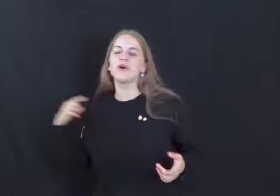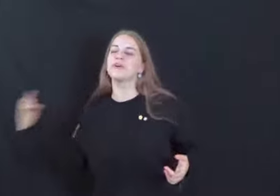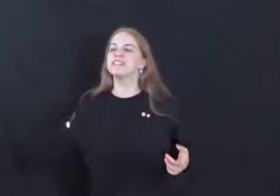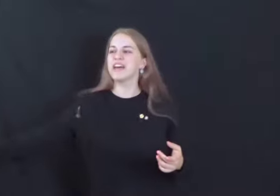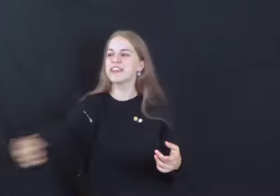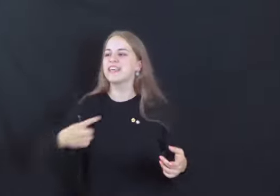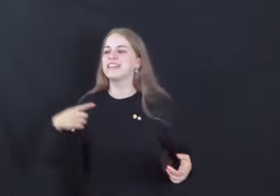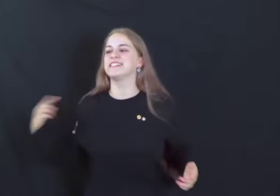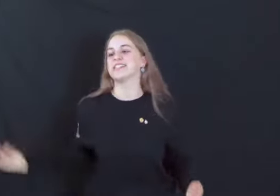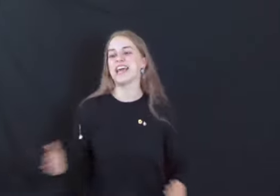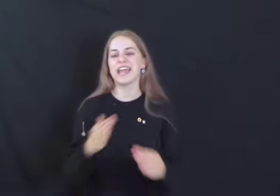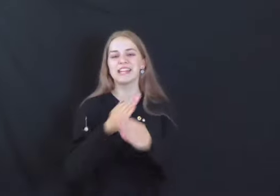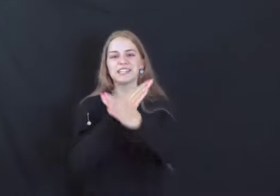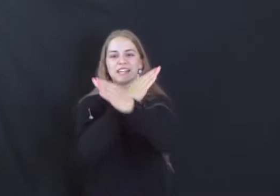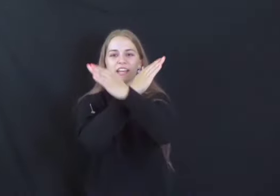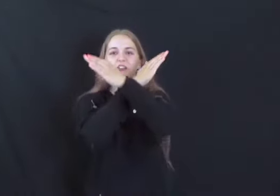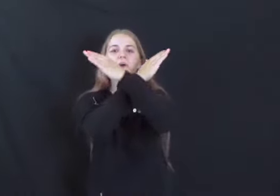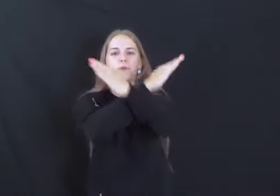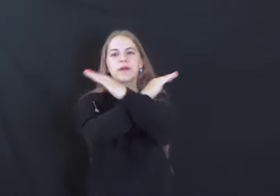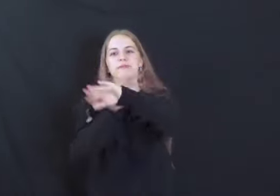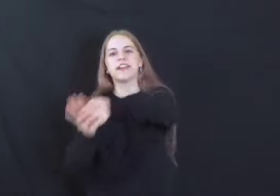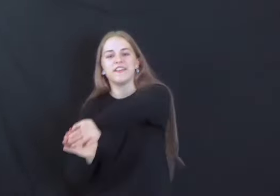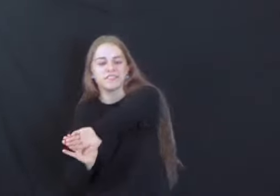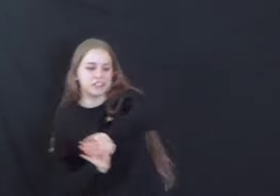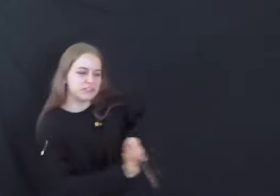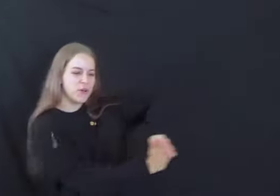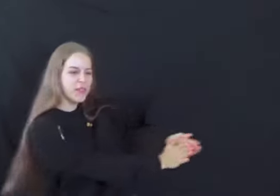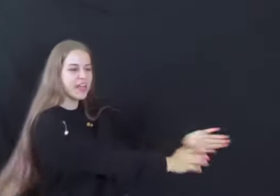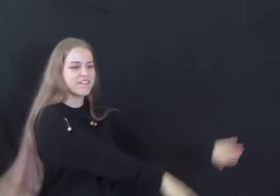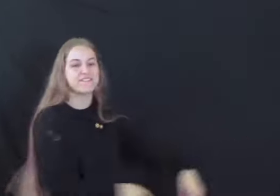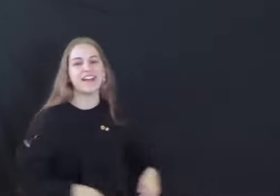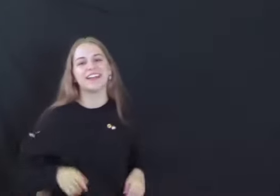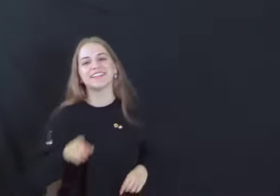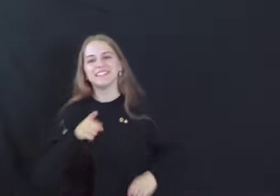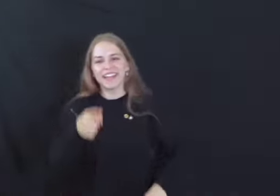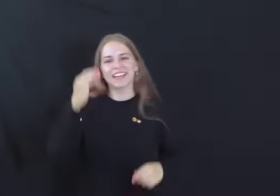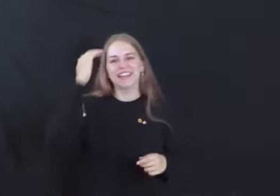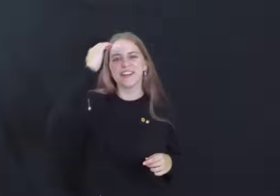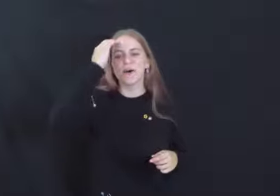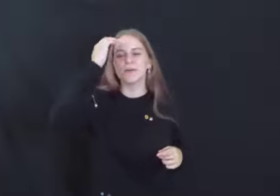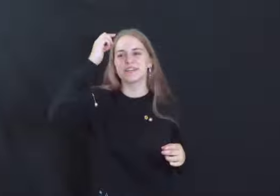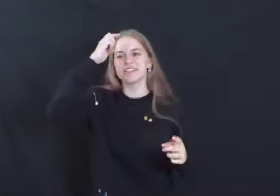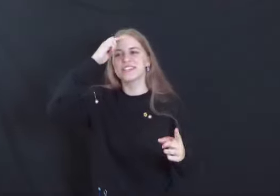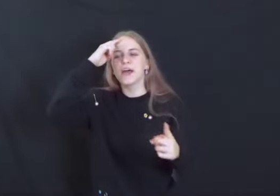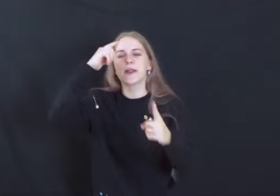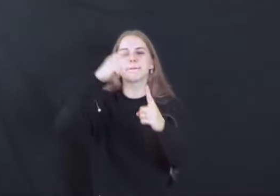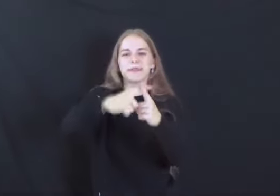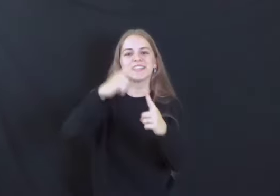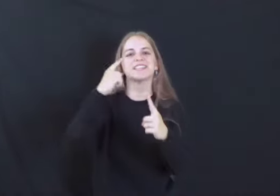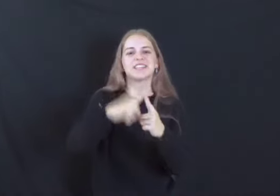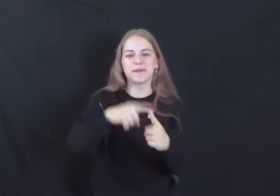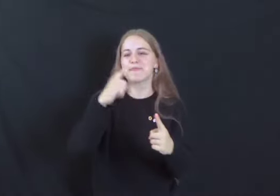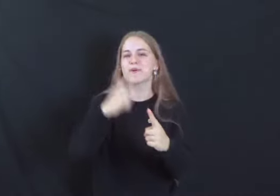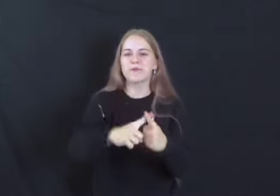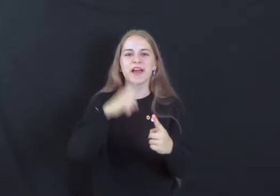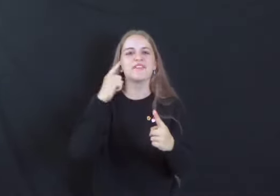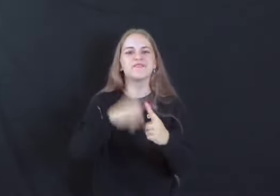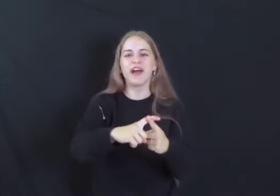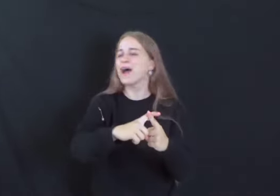always something to say I'm being annoying But if you don't let it range Yeah, you know just how to break Don't keep that right Five,